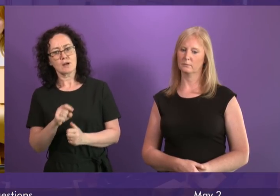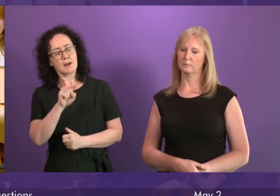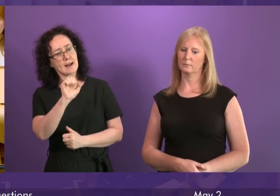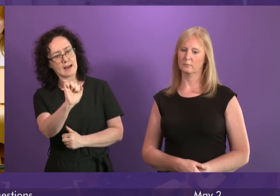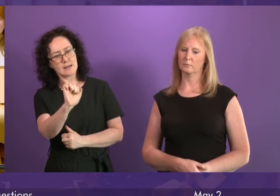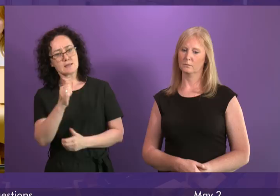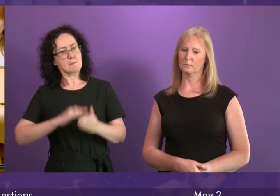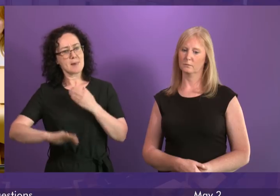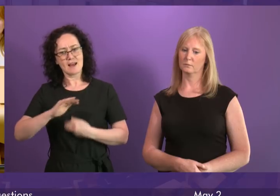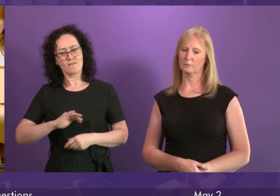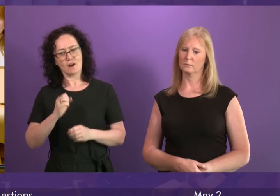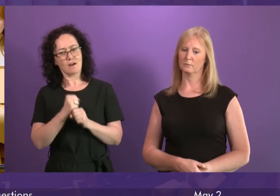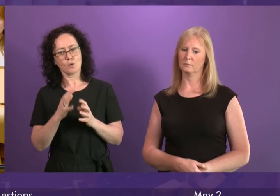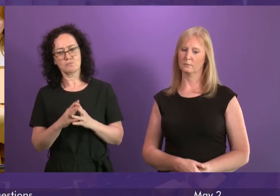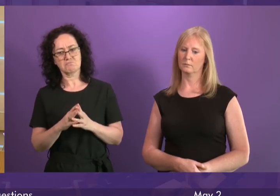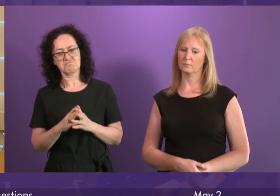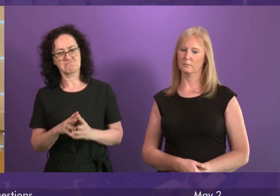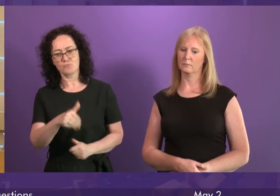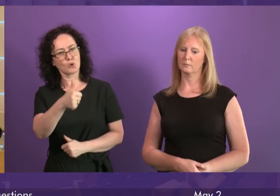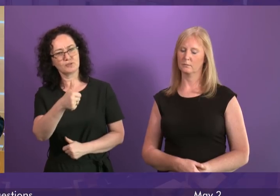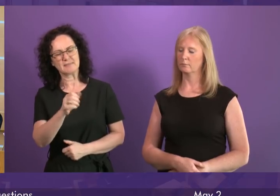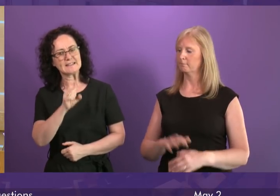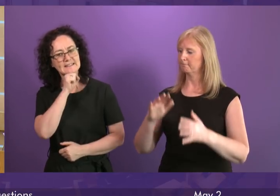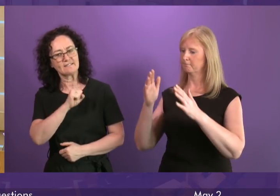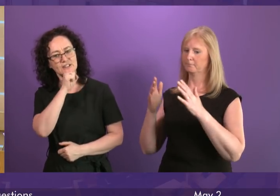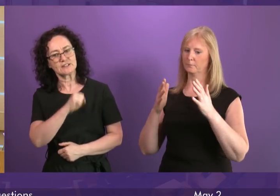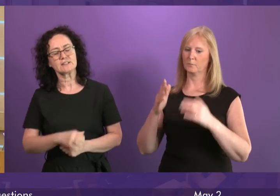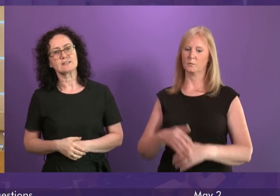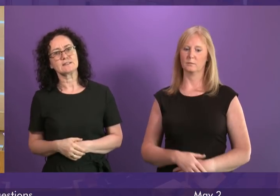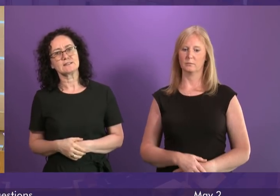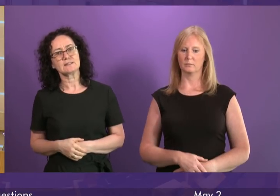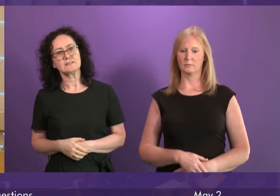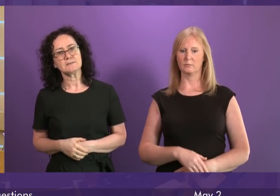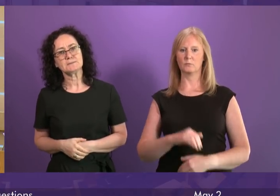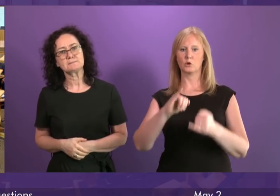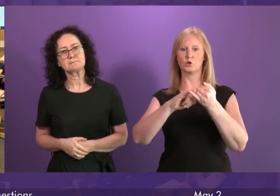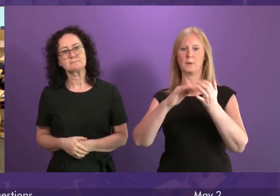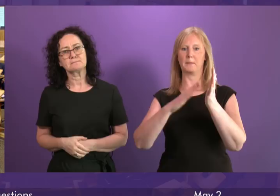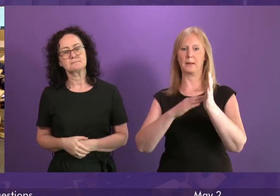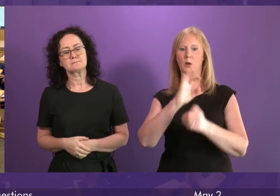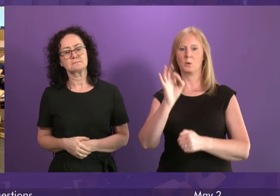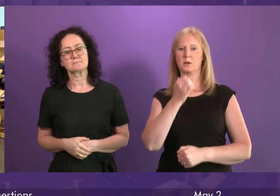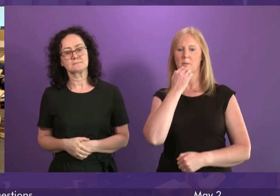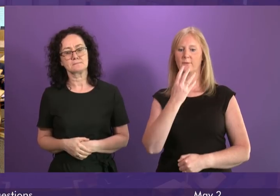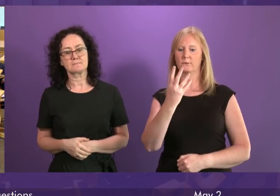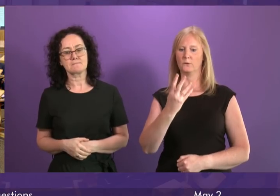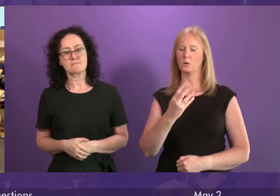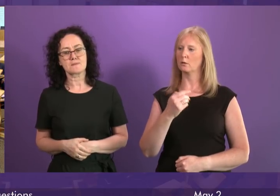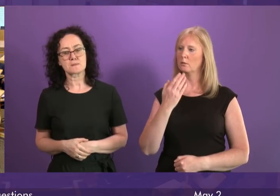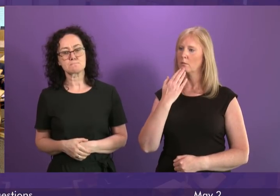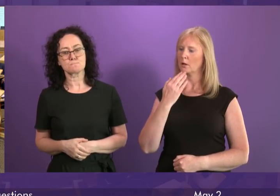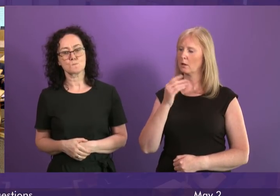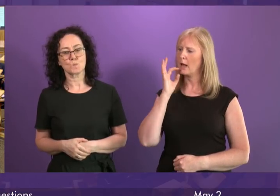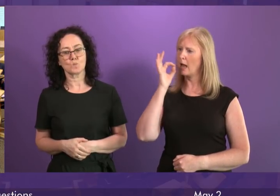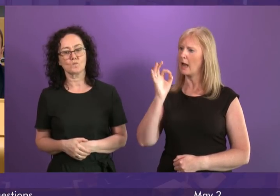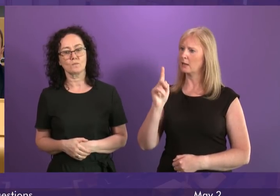for their own selfish political ends. Question number four Stuart Lillan Thank you for letting us start to ask the first minister